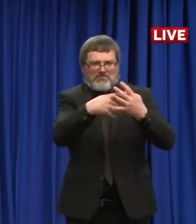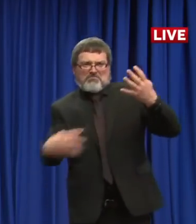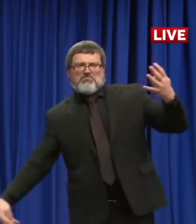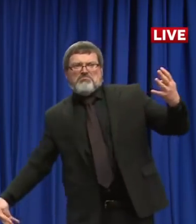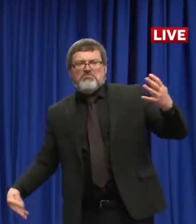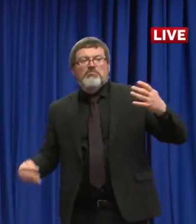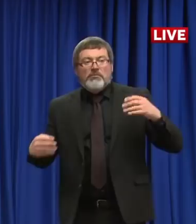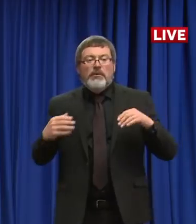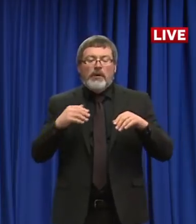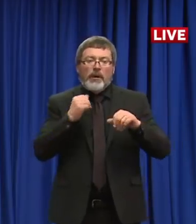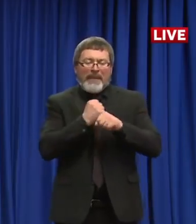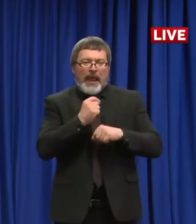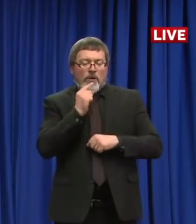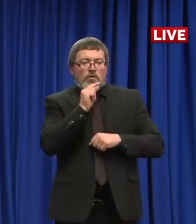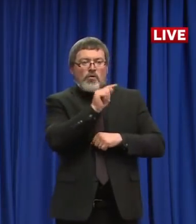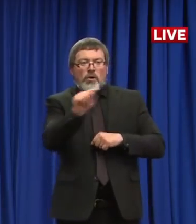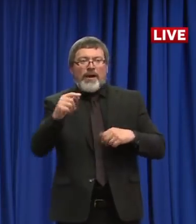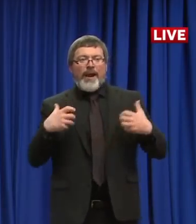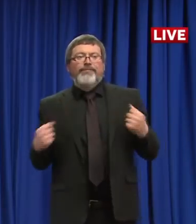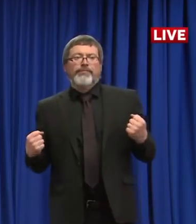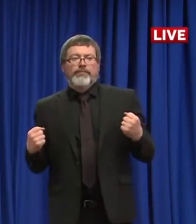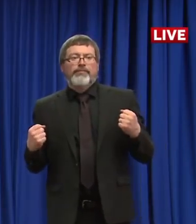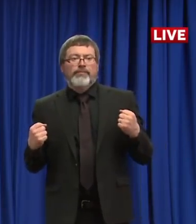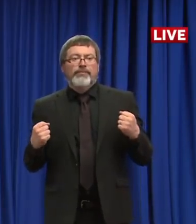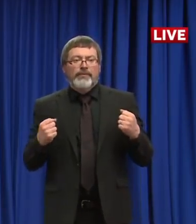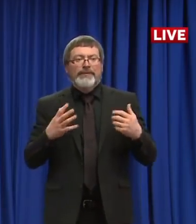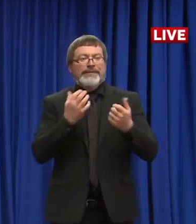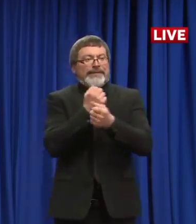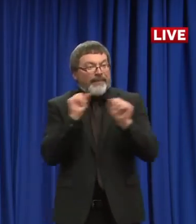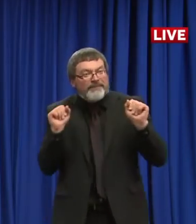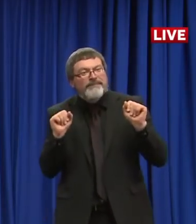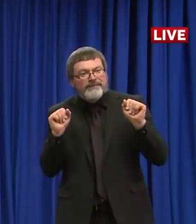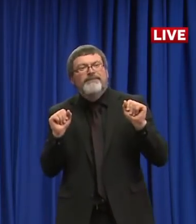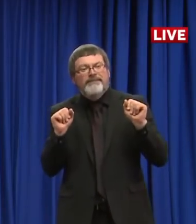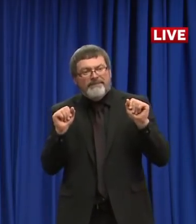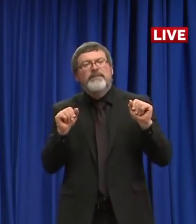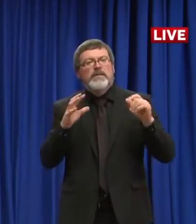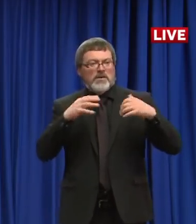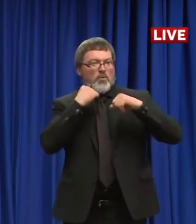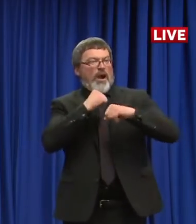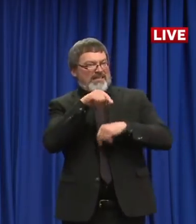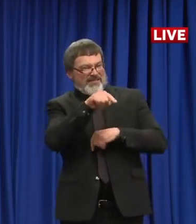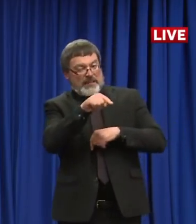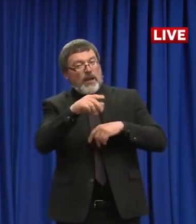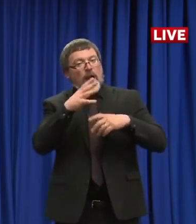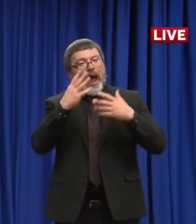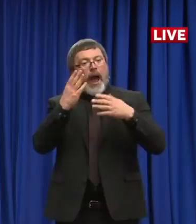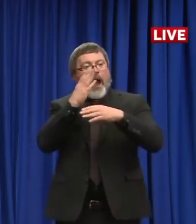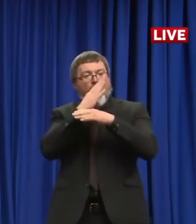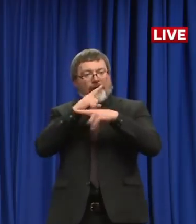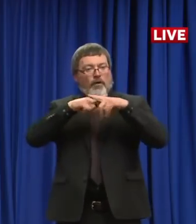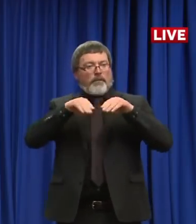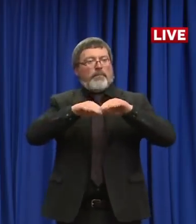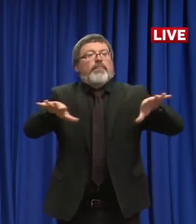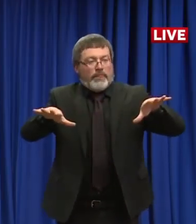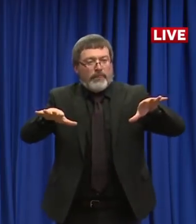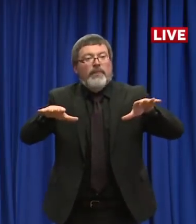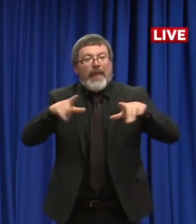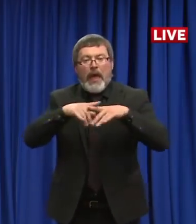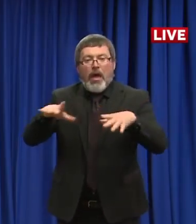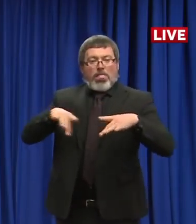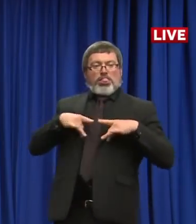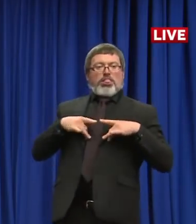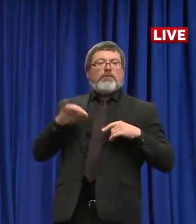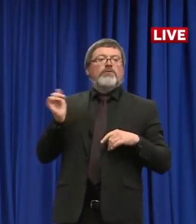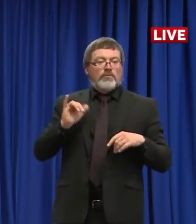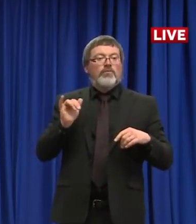play an important role in the fight against COVID. And in a further effort to protect those workers, we'll be partnering with ConvenientMD,